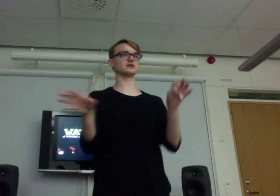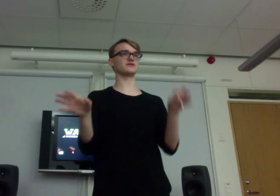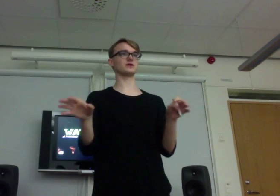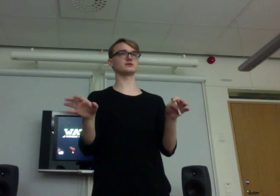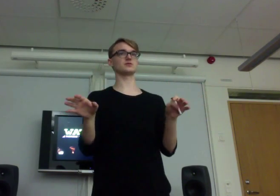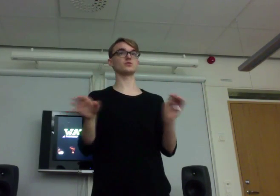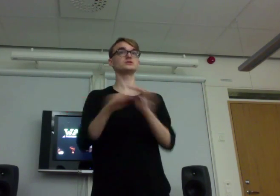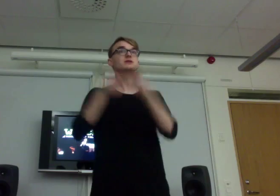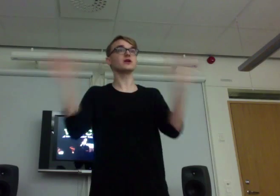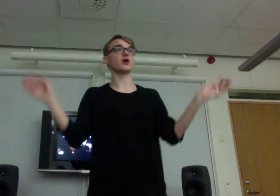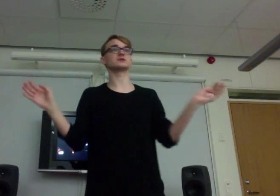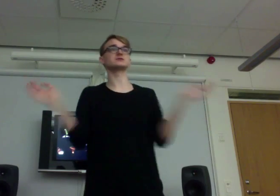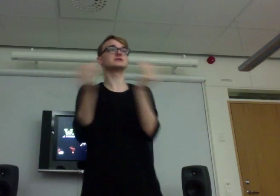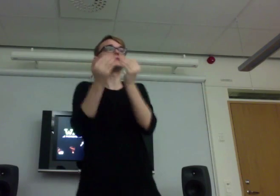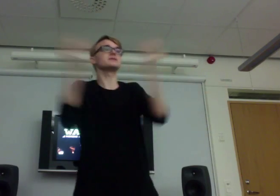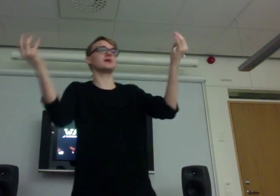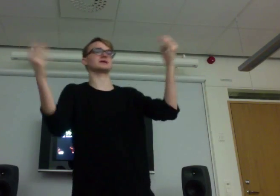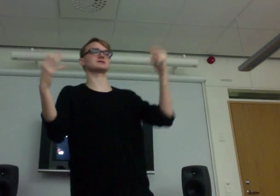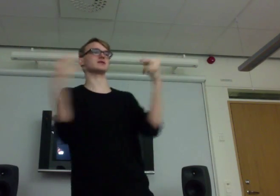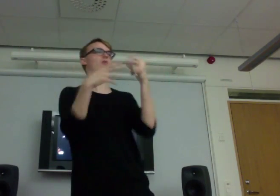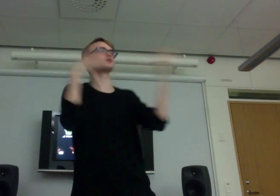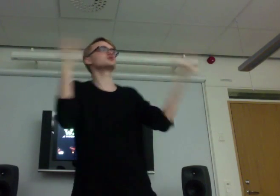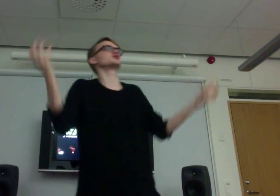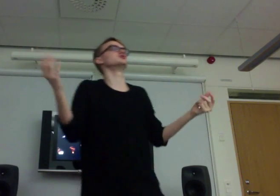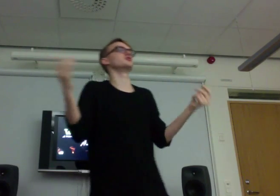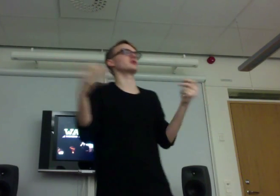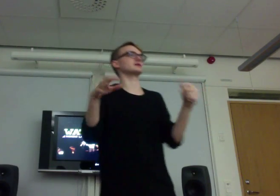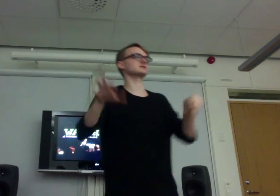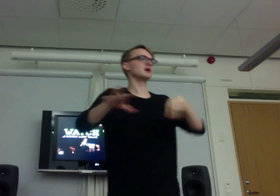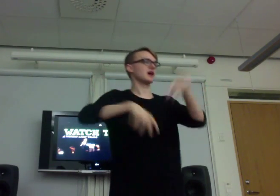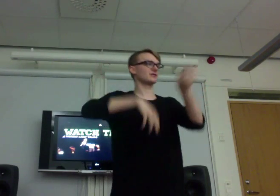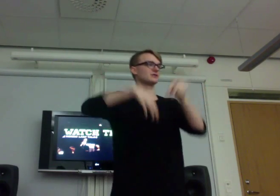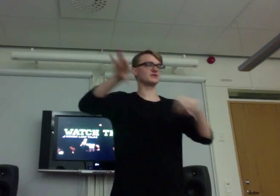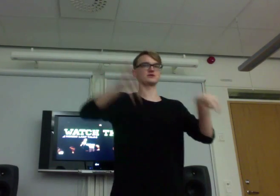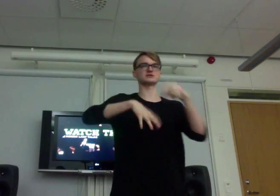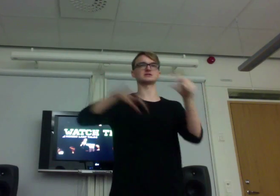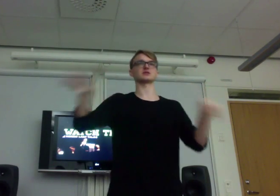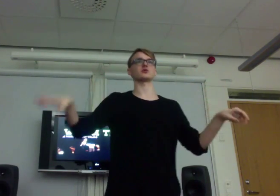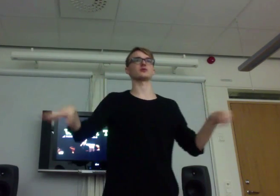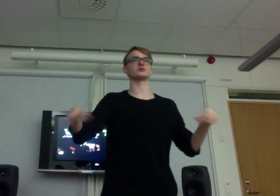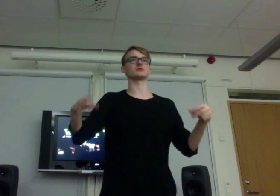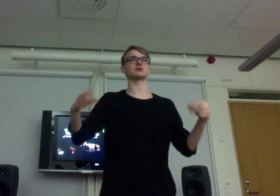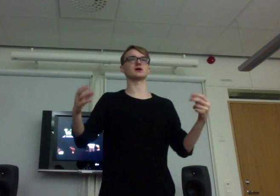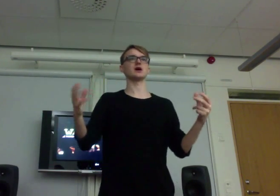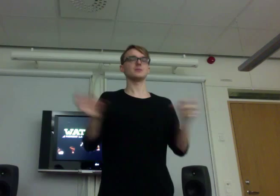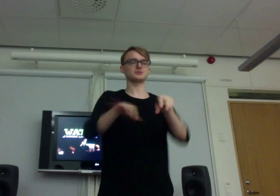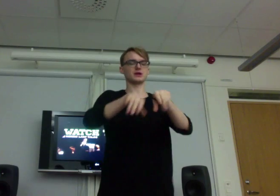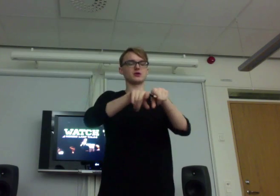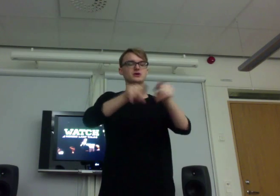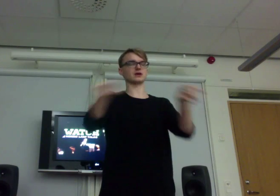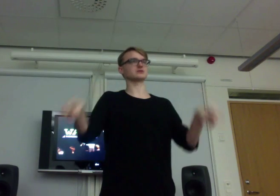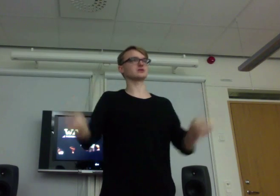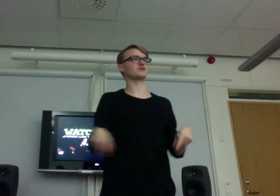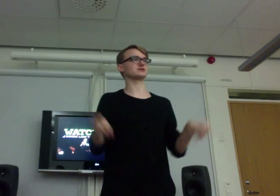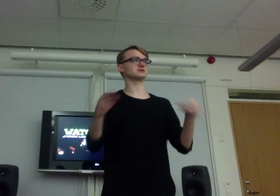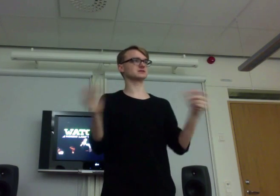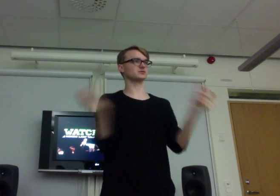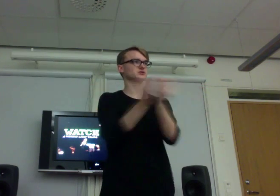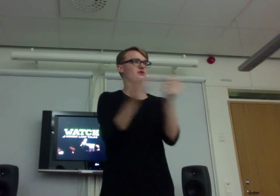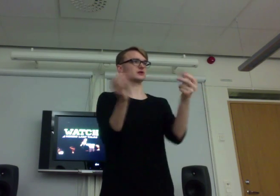different. Which still are. It still debates on how you should do things. And differences in the whole community. But by looking at the differences, we saw what